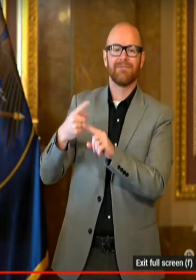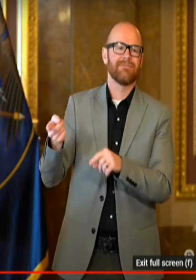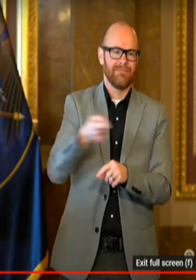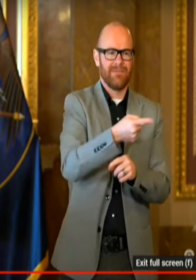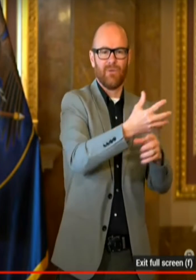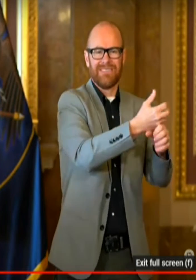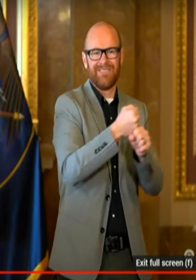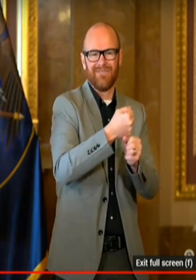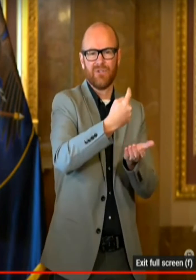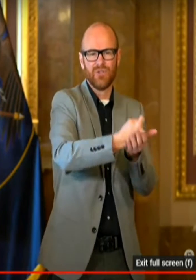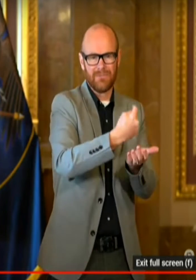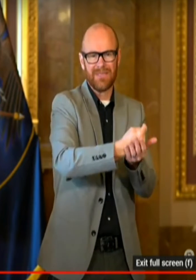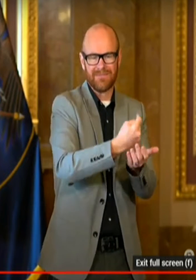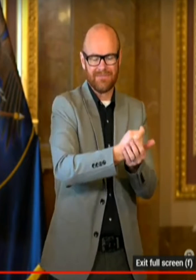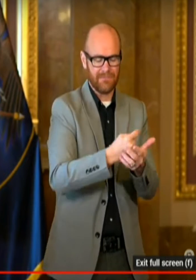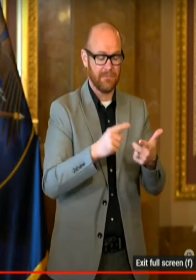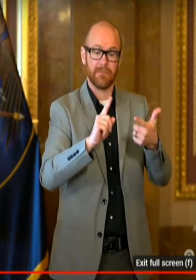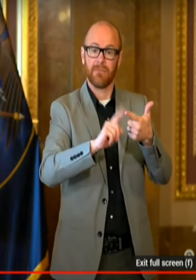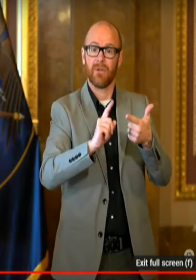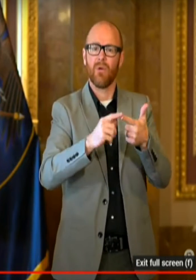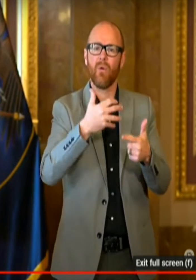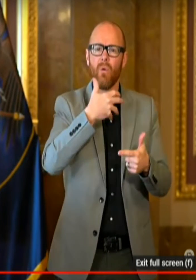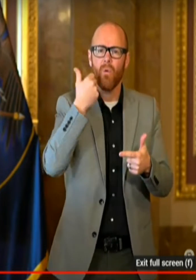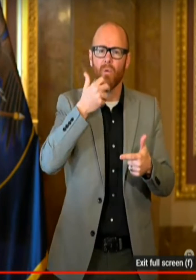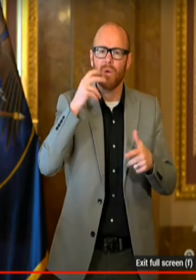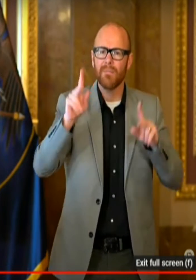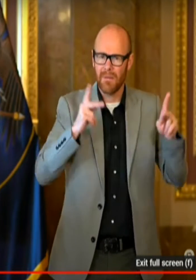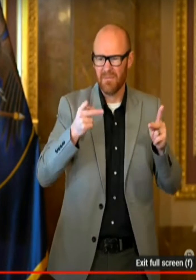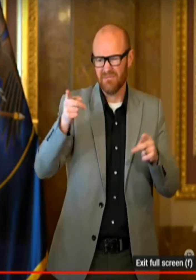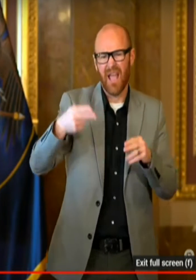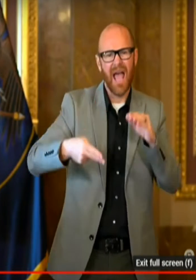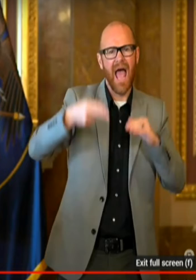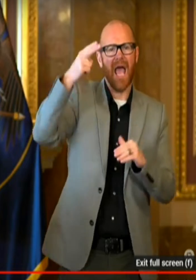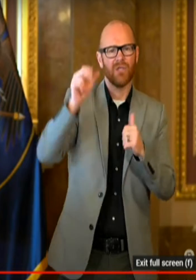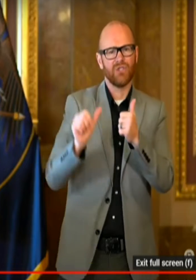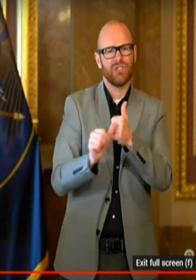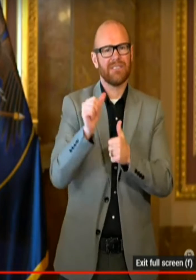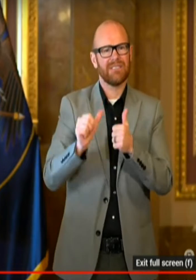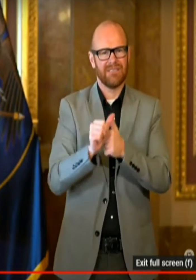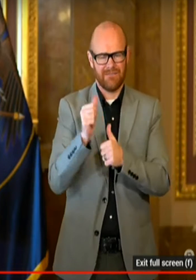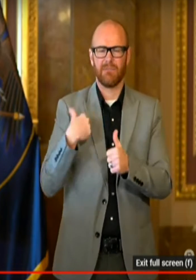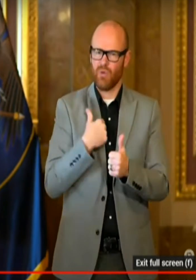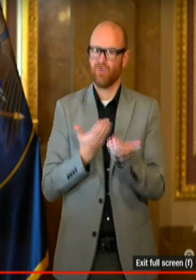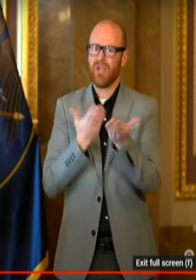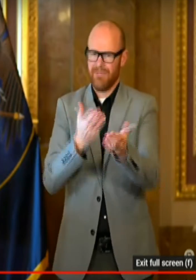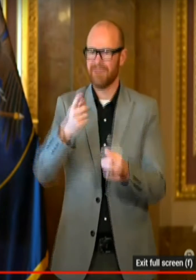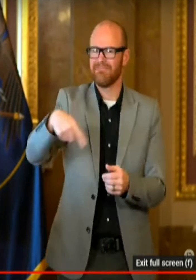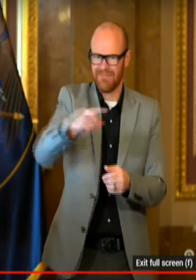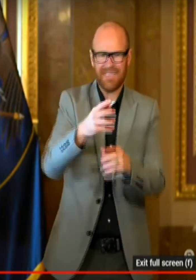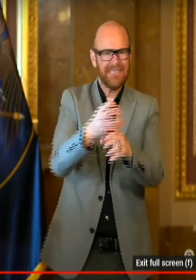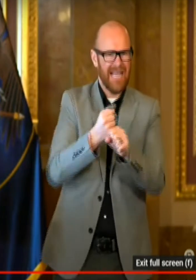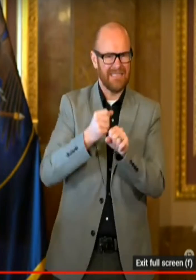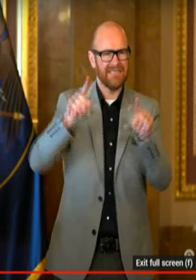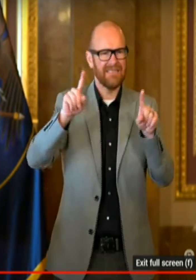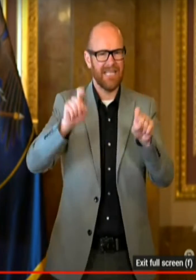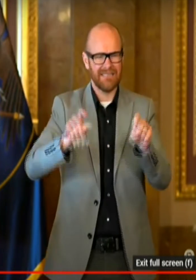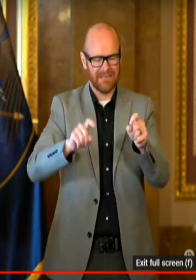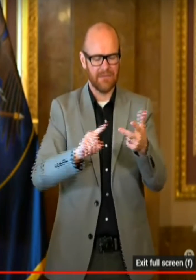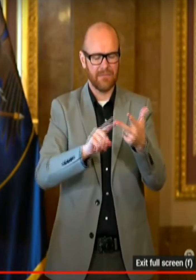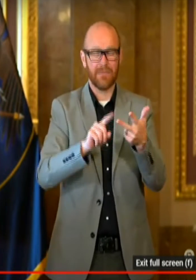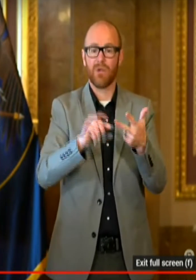Older individuals that are still have high-risk conditions, we would still recommend that they get tested. Vulnerable